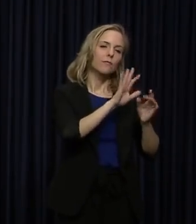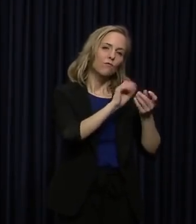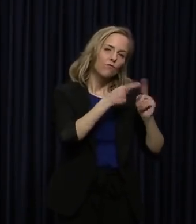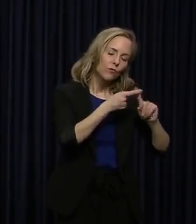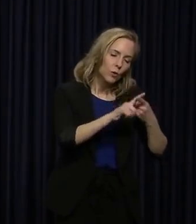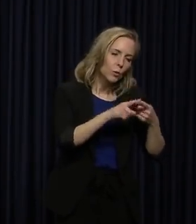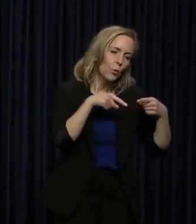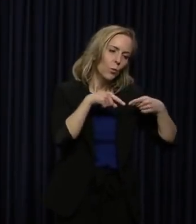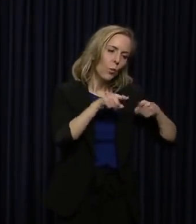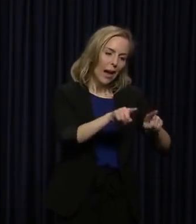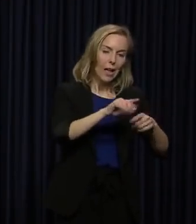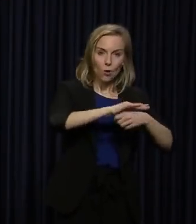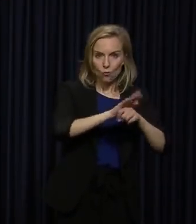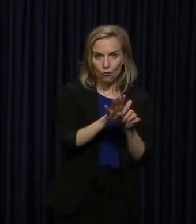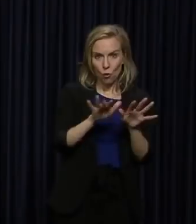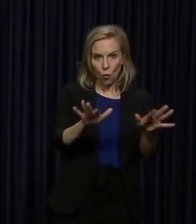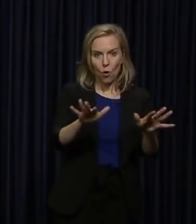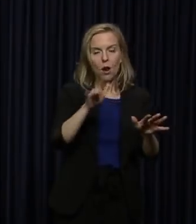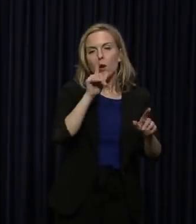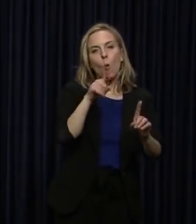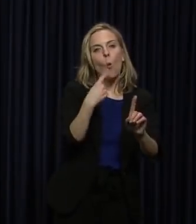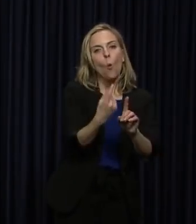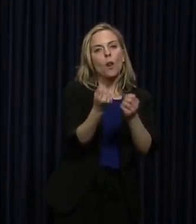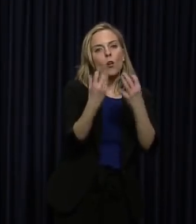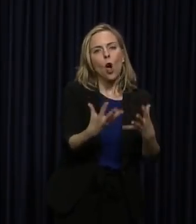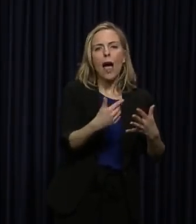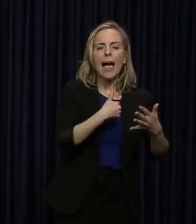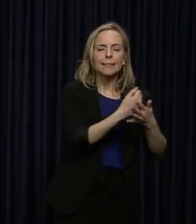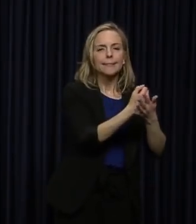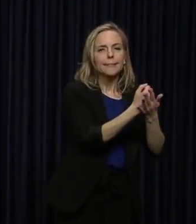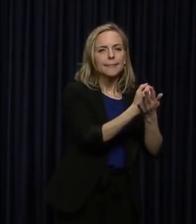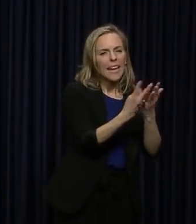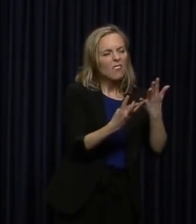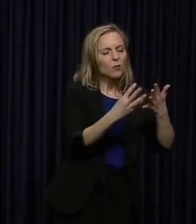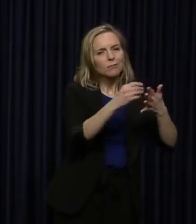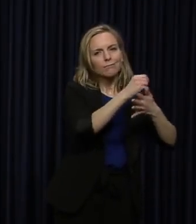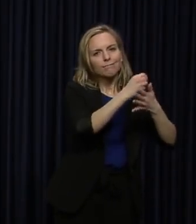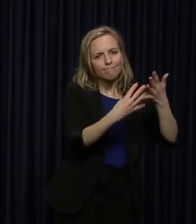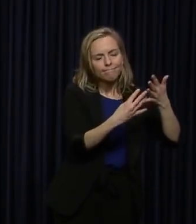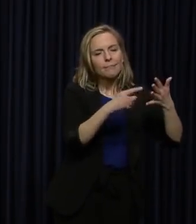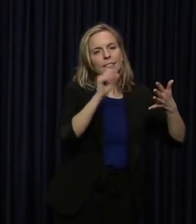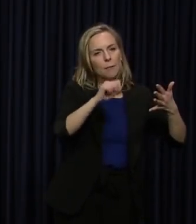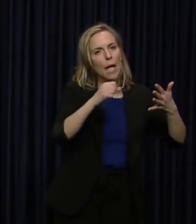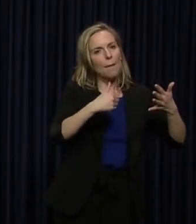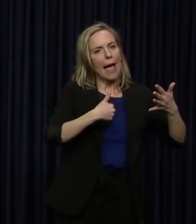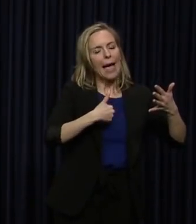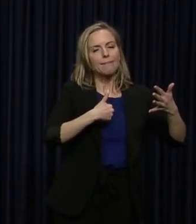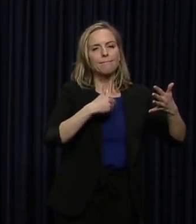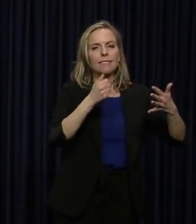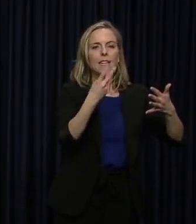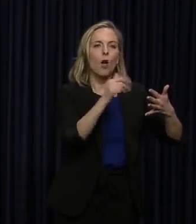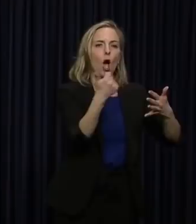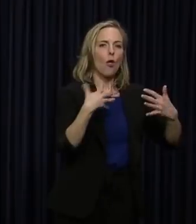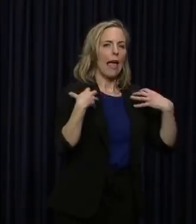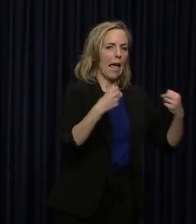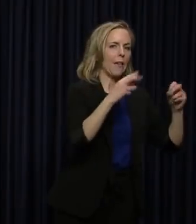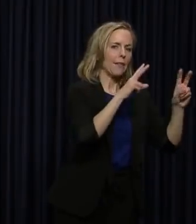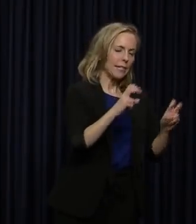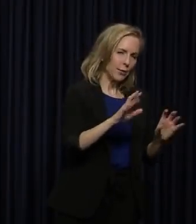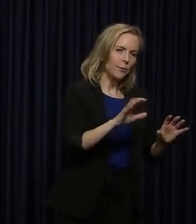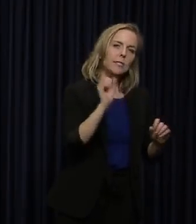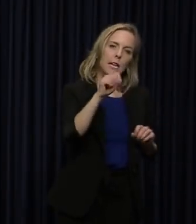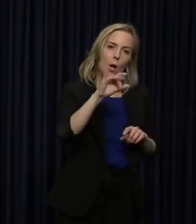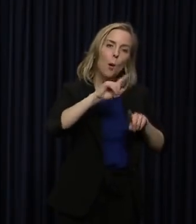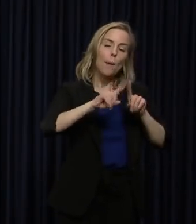While the coronavirus wasn't the only cause, it was a contributing factor, and it just reminds